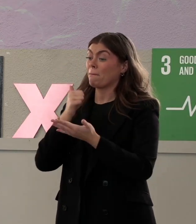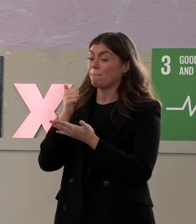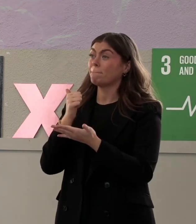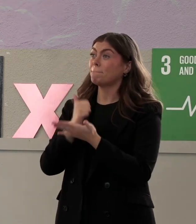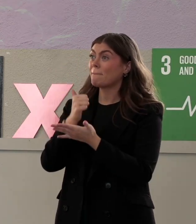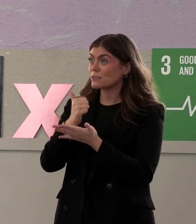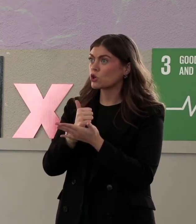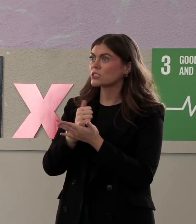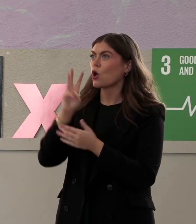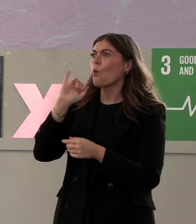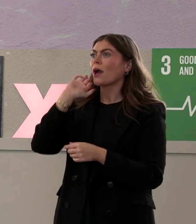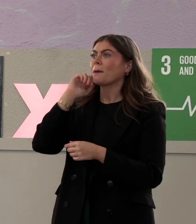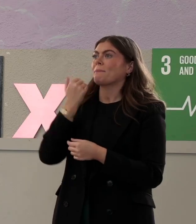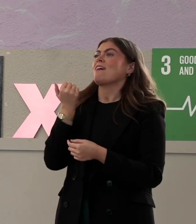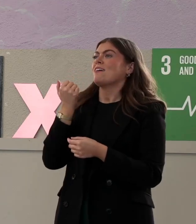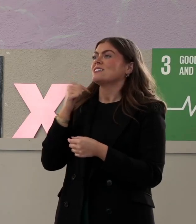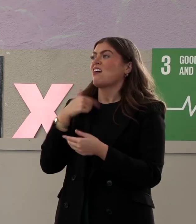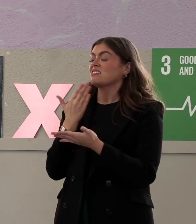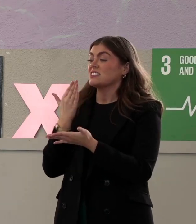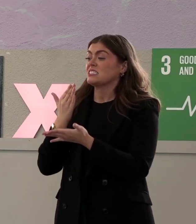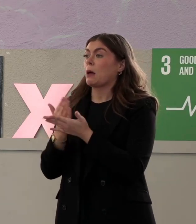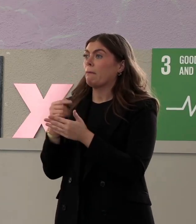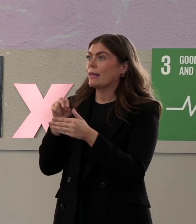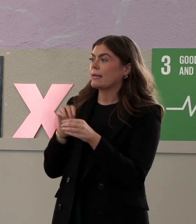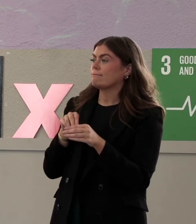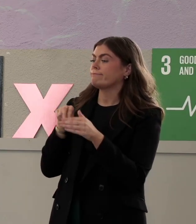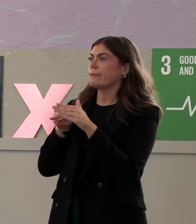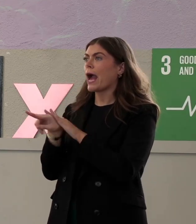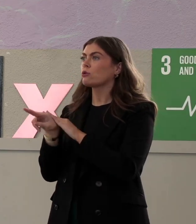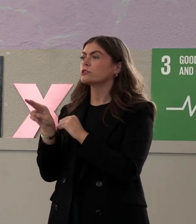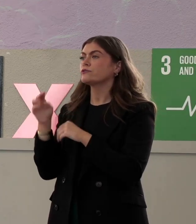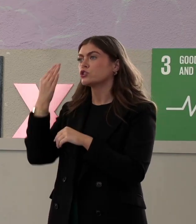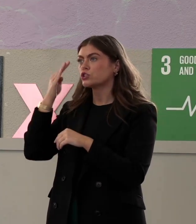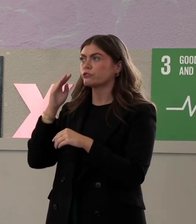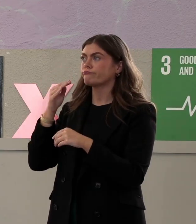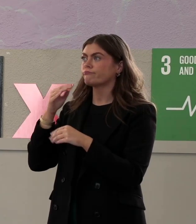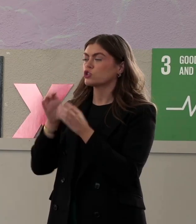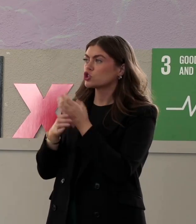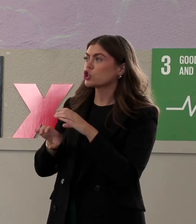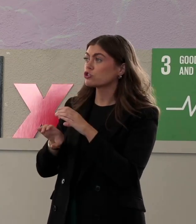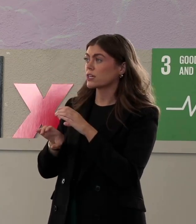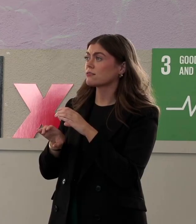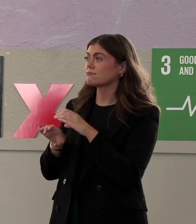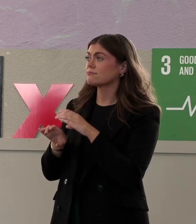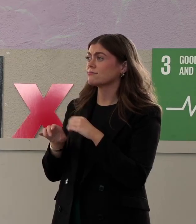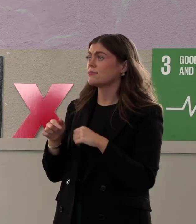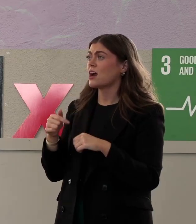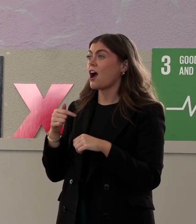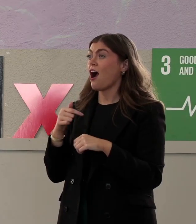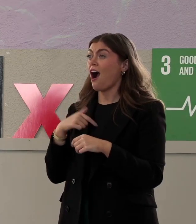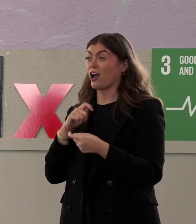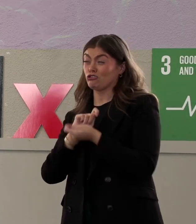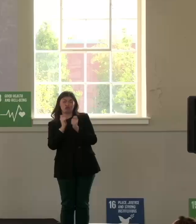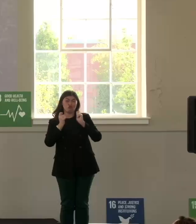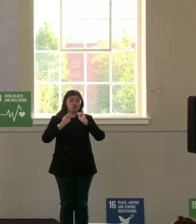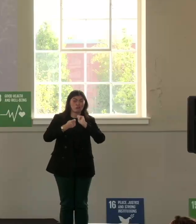Because I got stopped coming out of the country. And I went from lady to ghetto independent passport office like